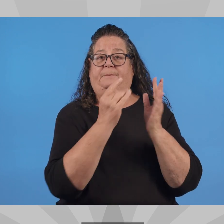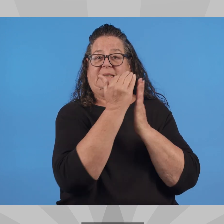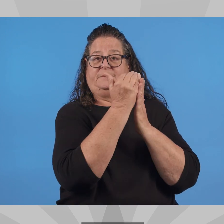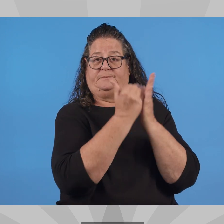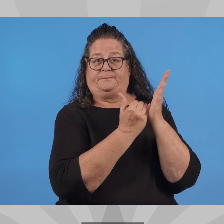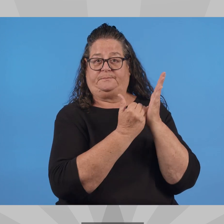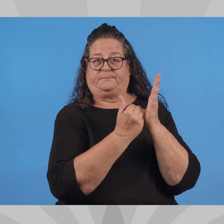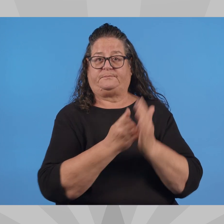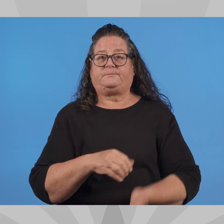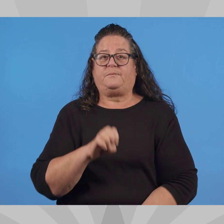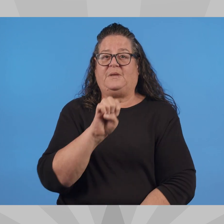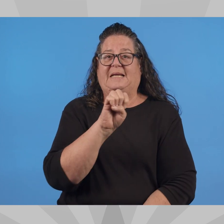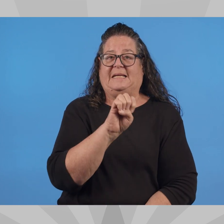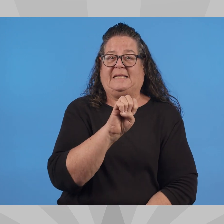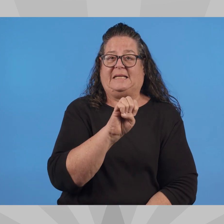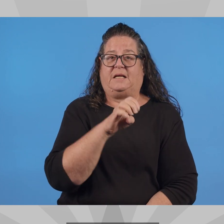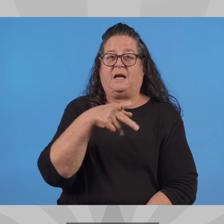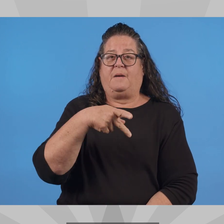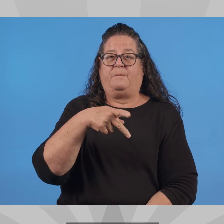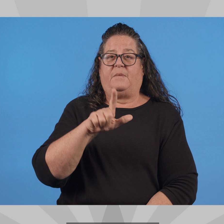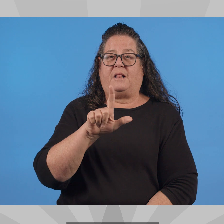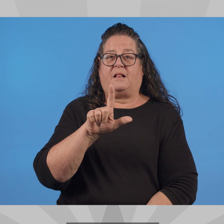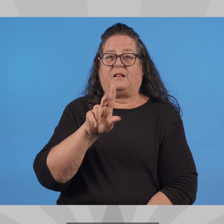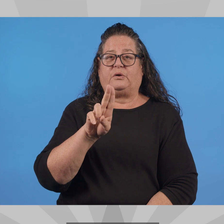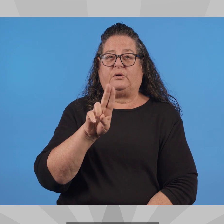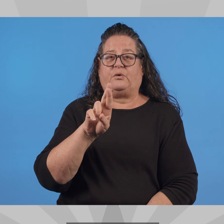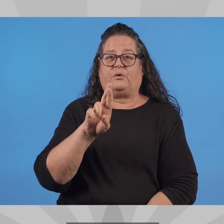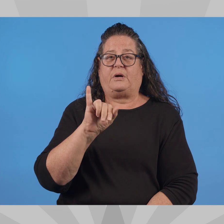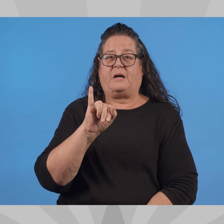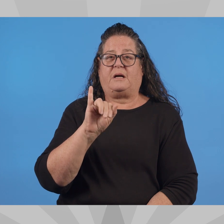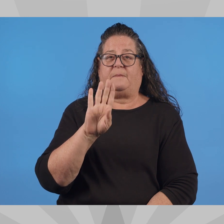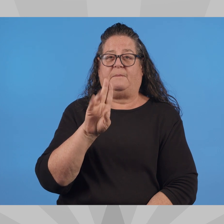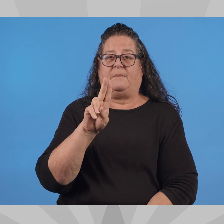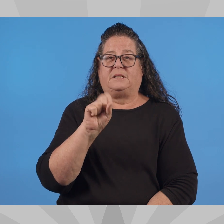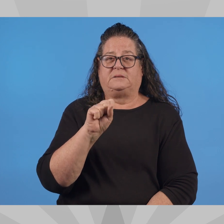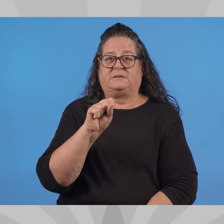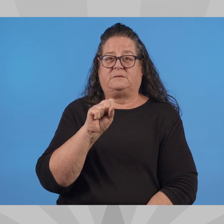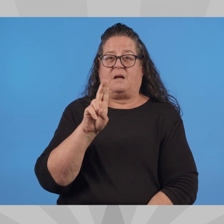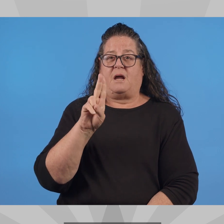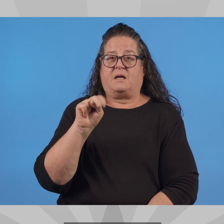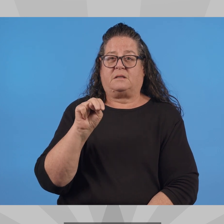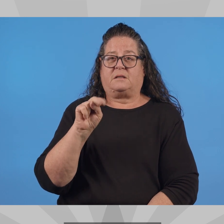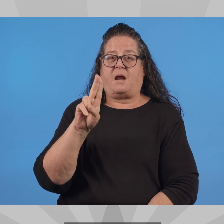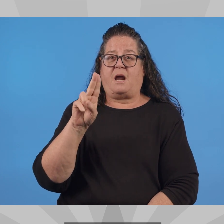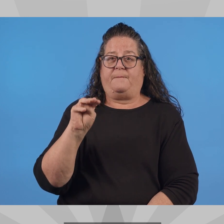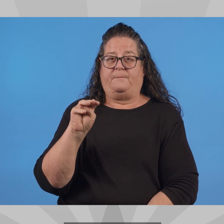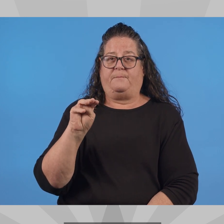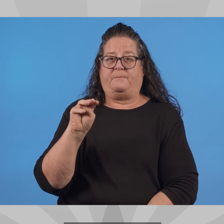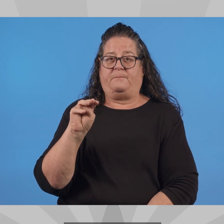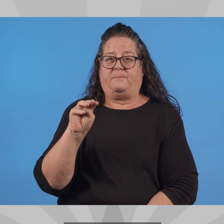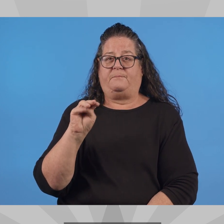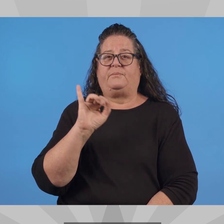Statement E Pluribus Unum Out of many,